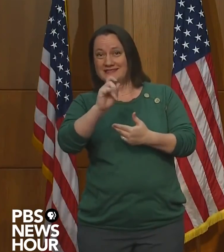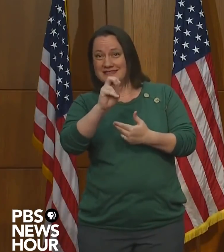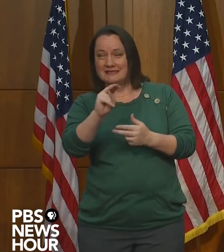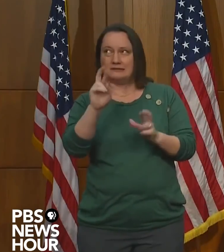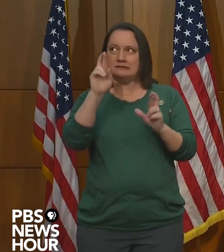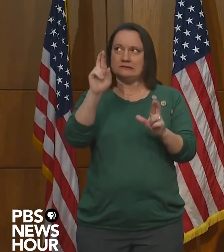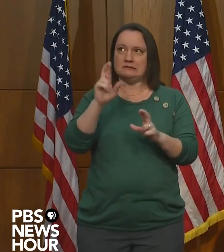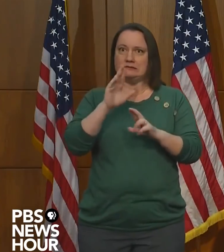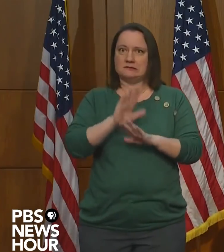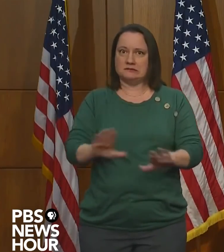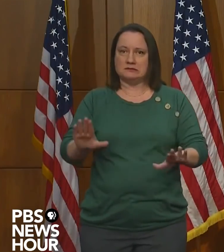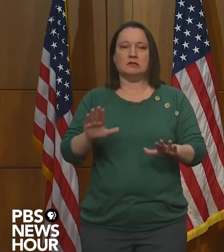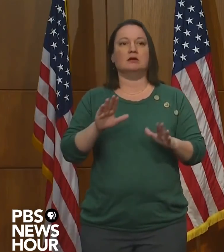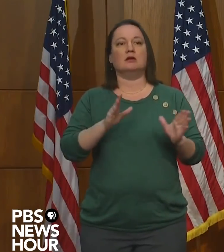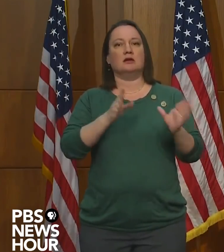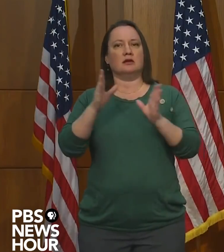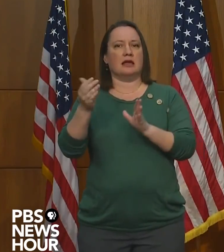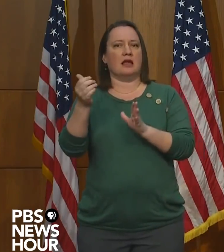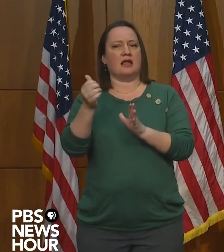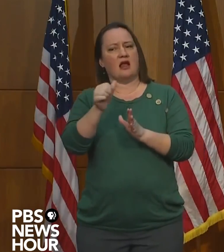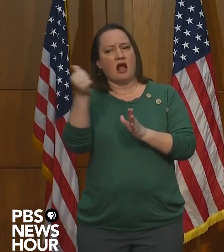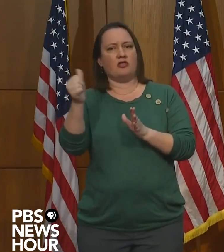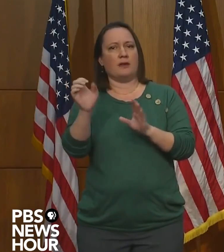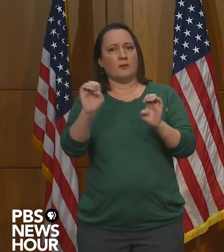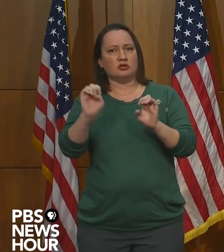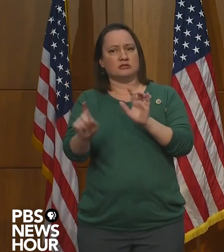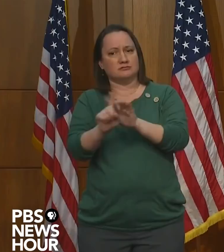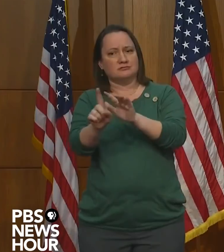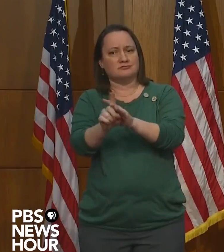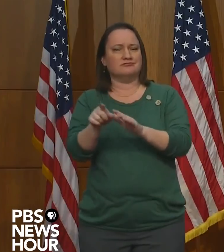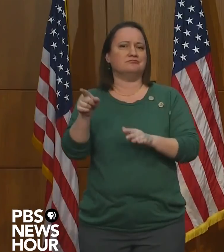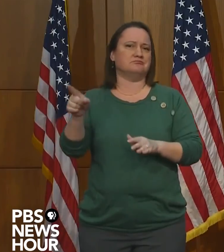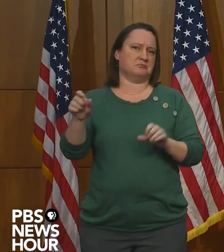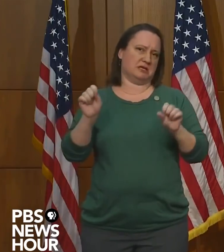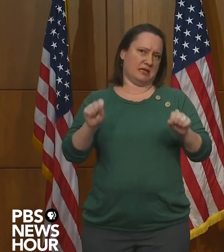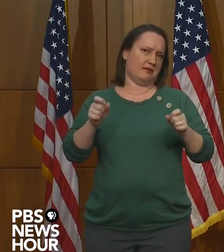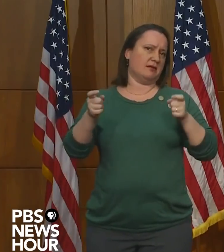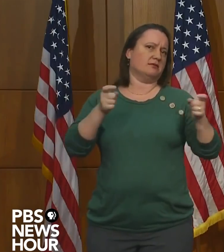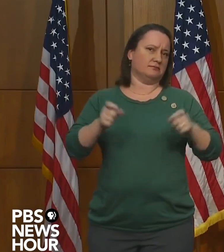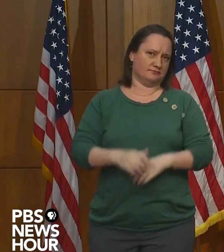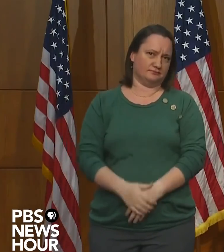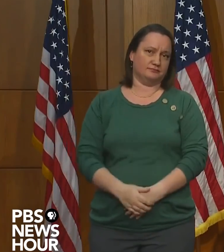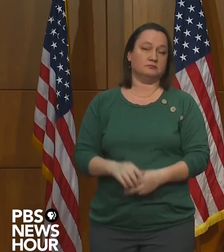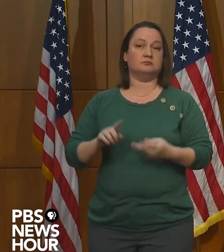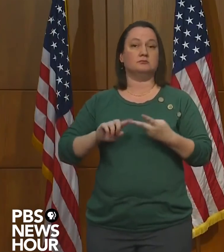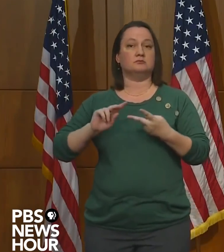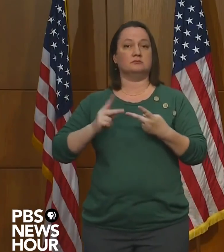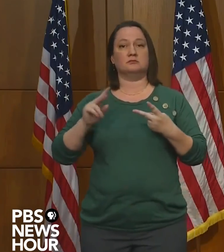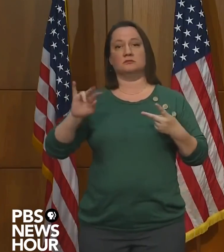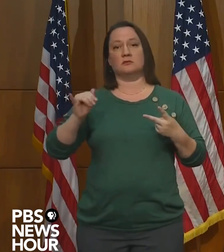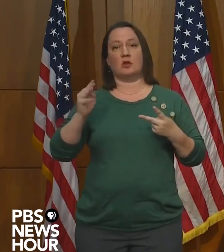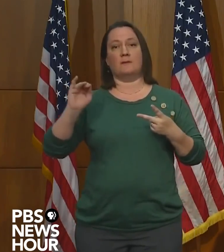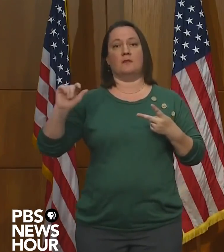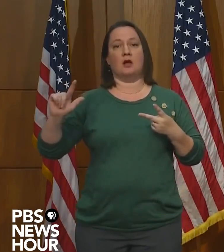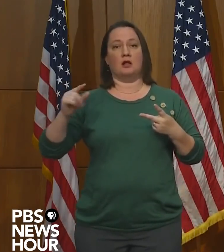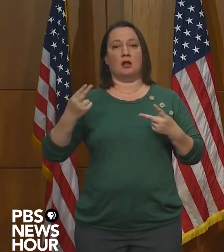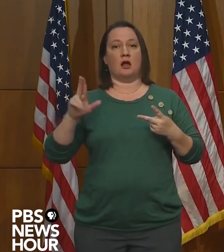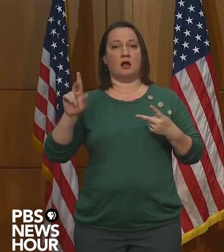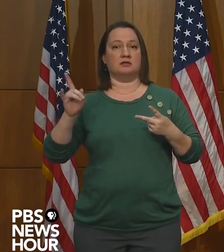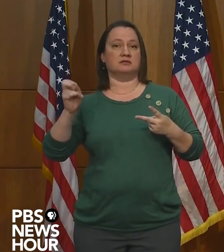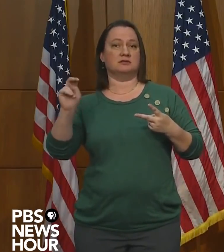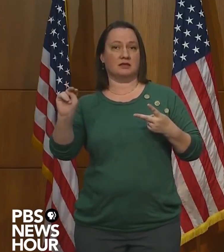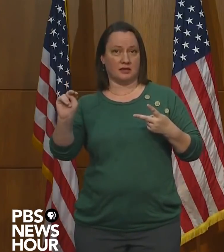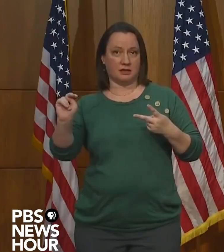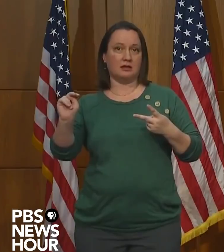other emergency that comes our way. I'm also appointing Jamal Hudson to fill